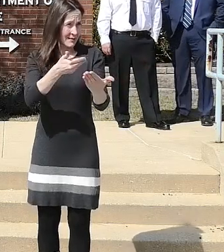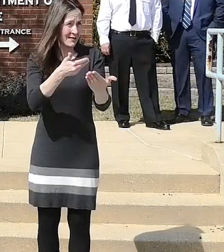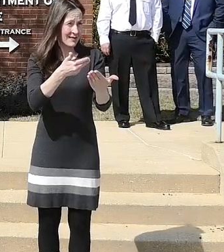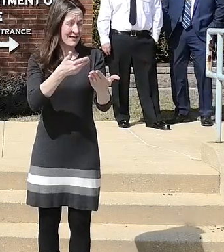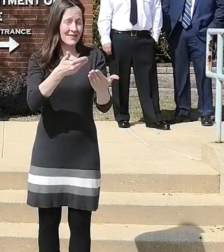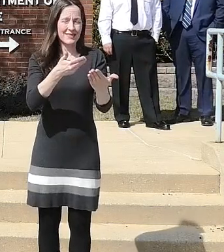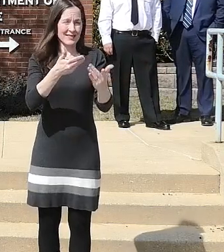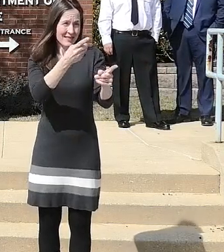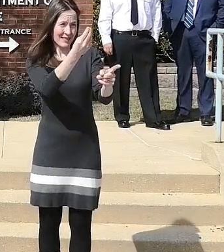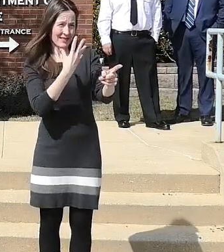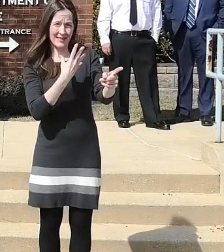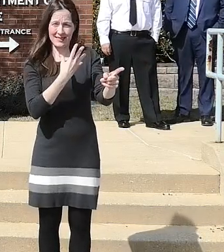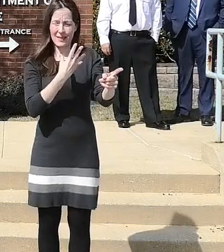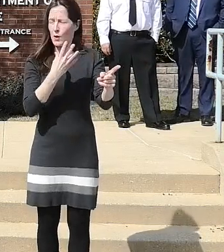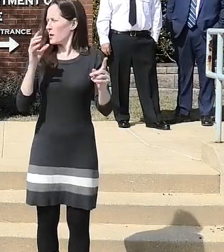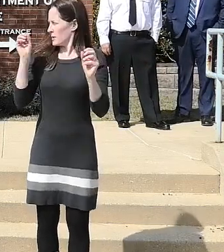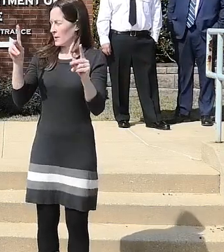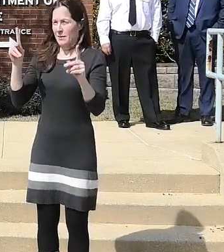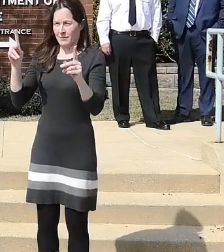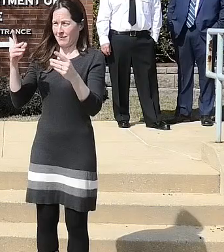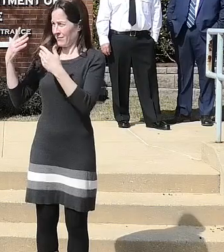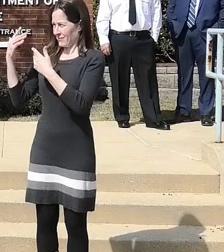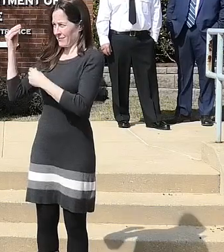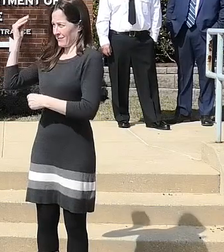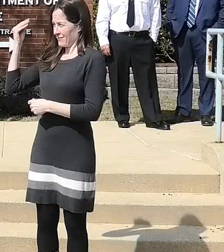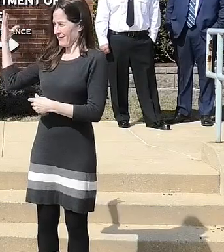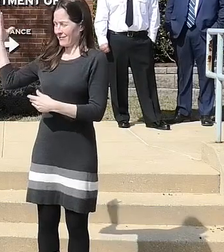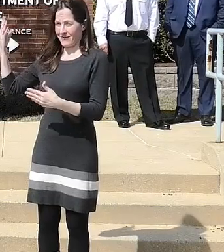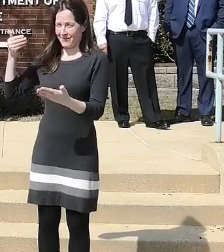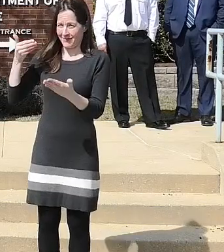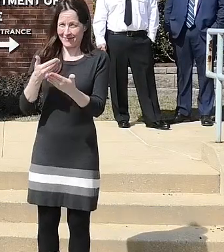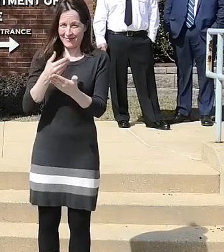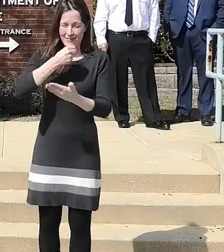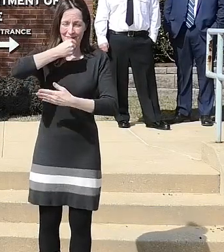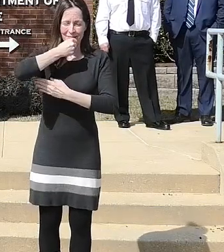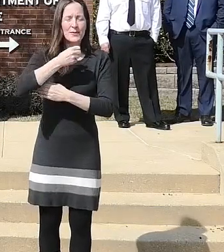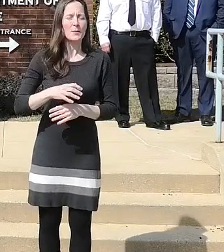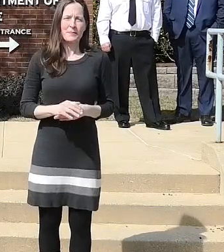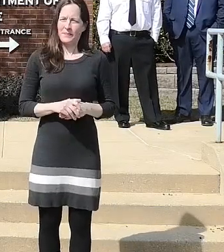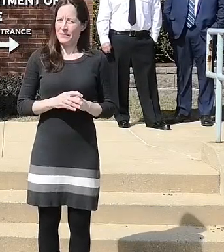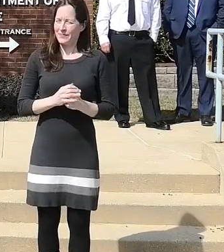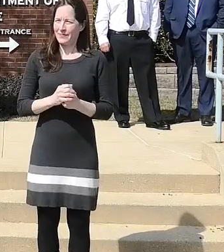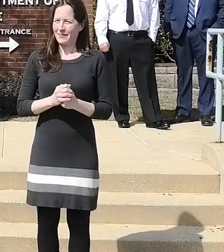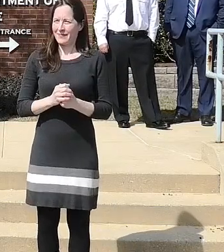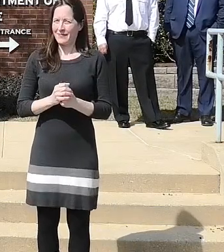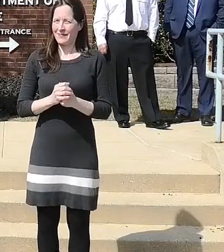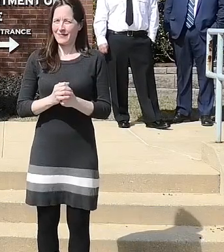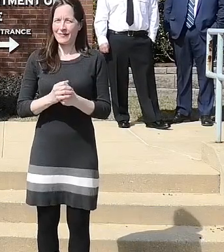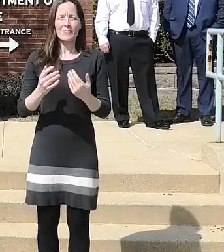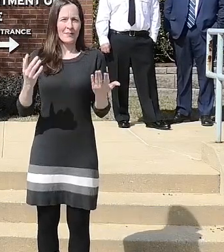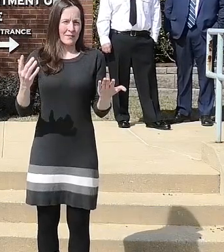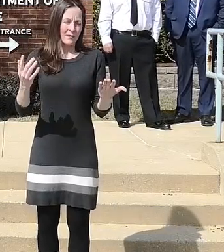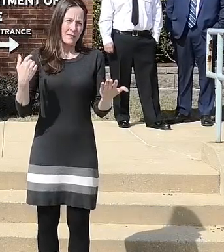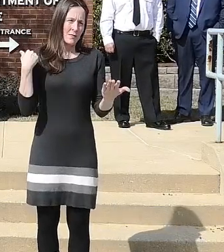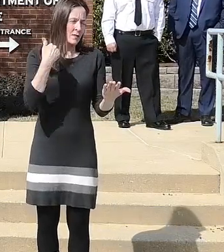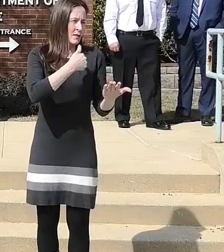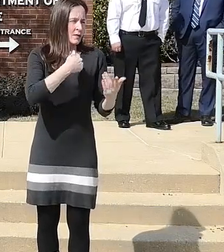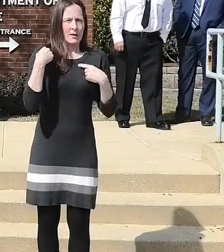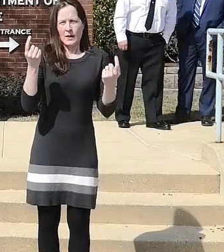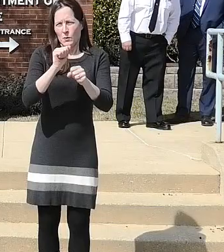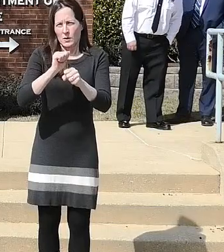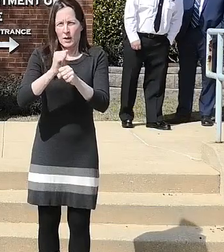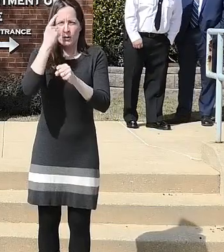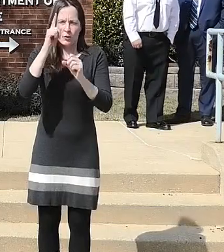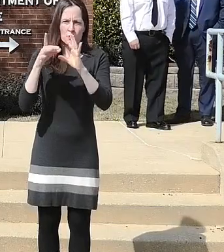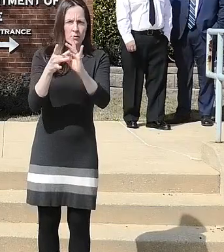okay everybody needs to be close to the mic okay um so we are um we've been working to coordinate this as quickly as we could for